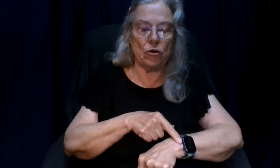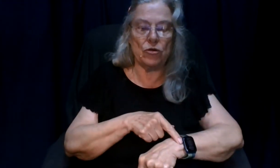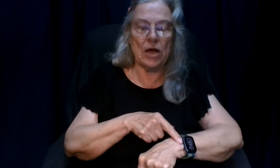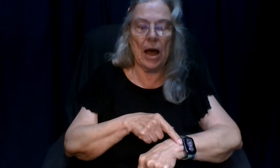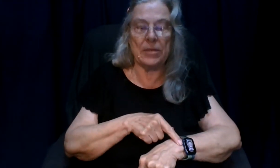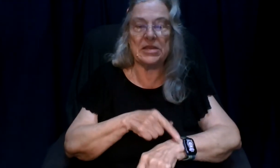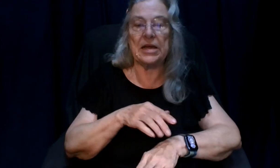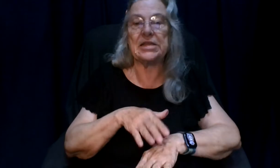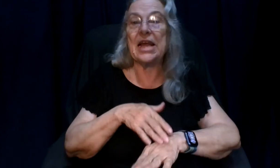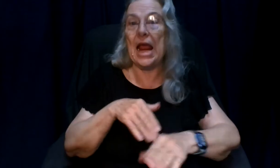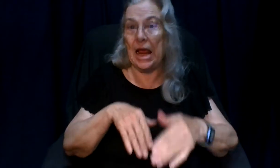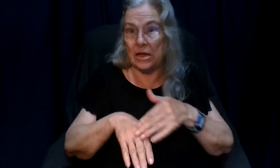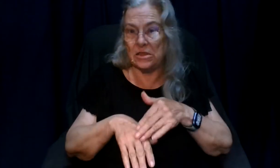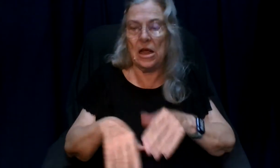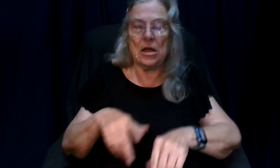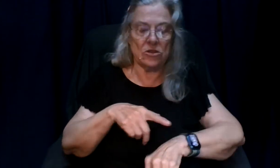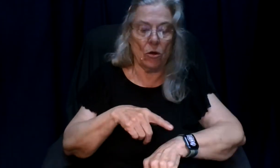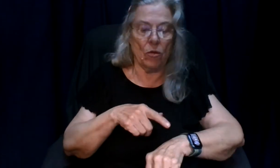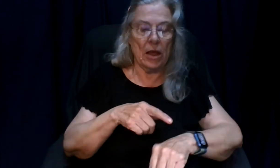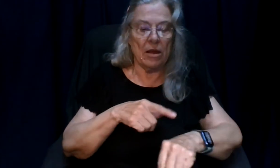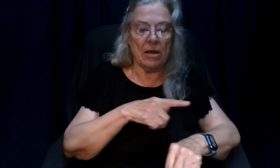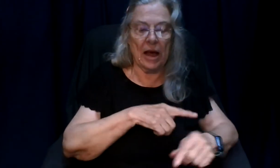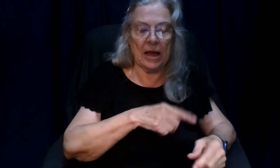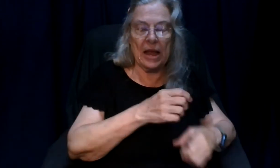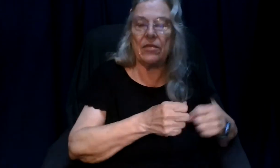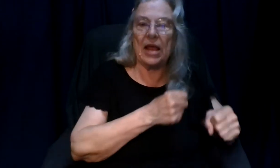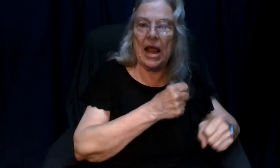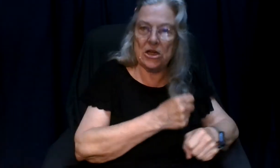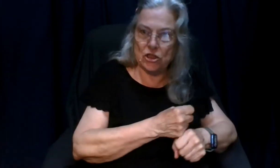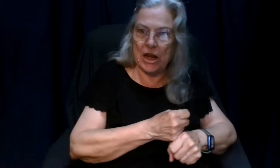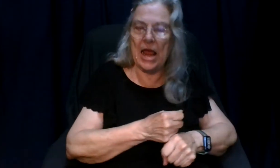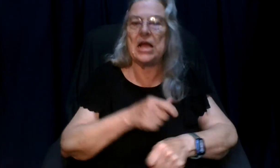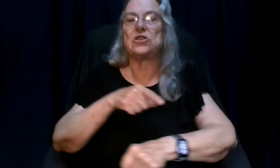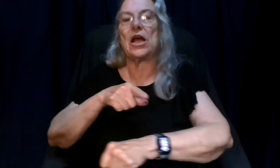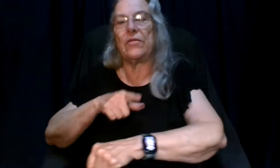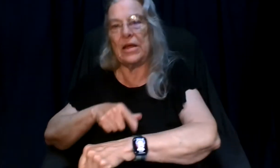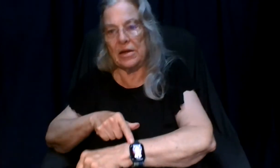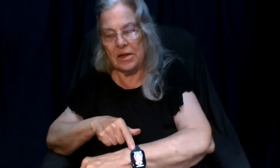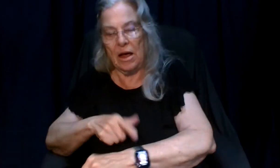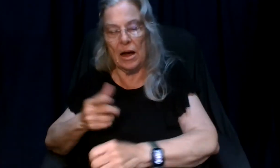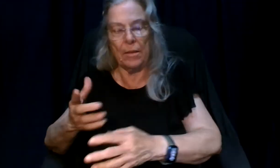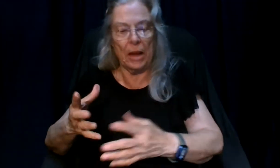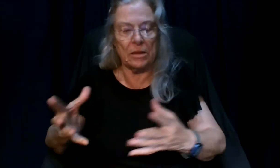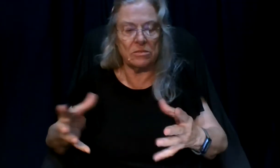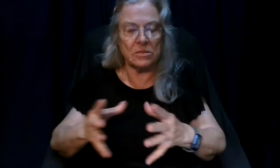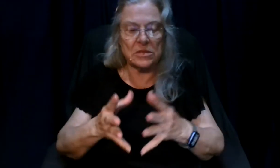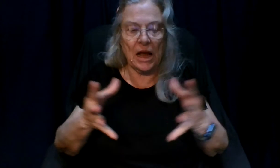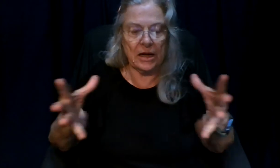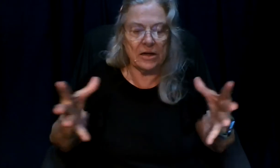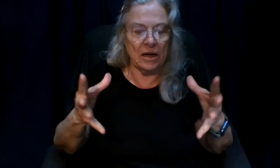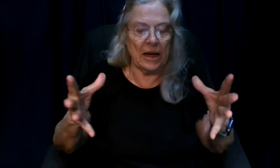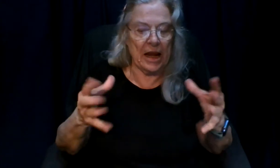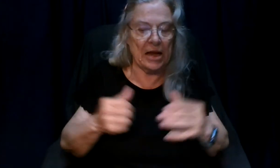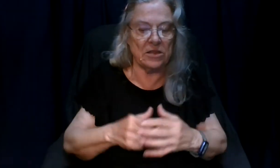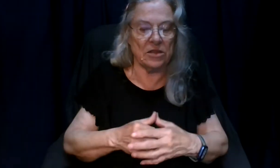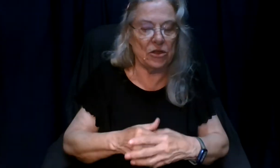time is in his hands so again the age to age and then time it kind of delineates the two